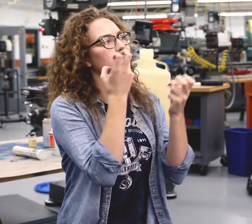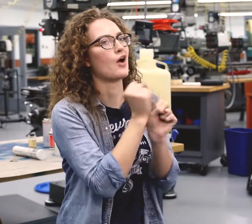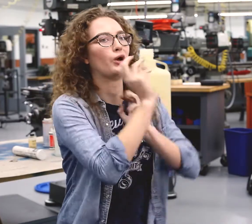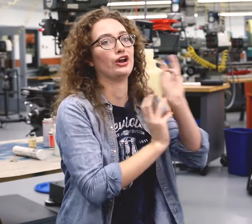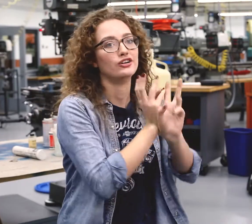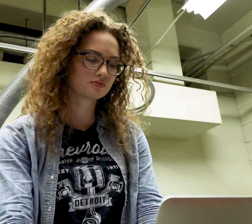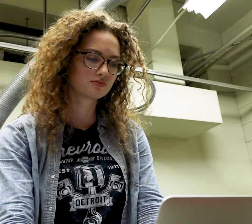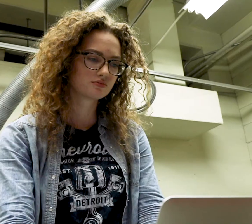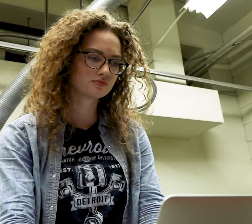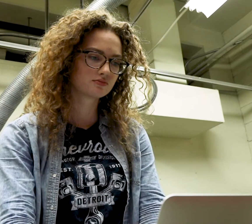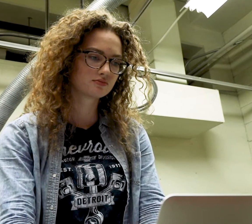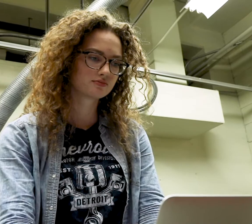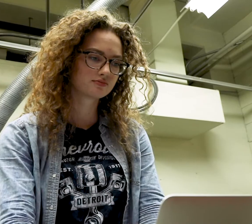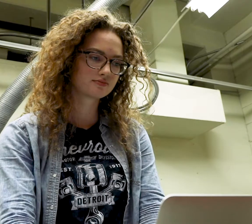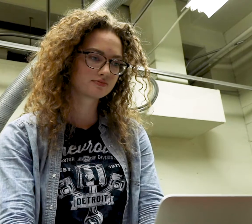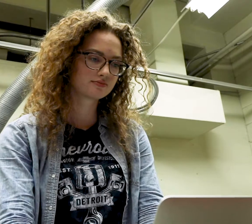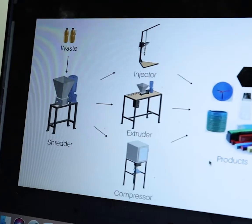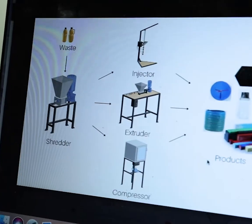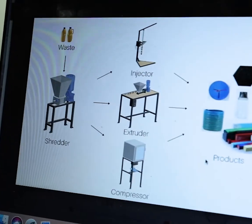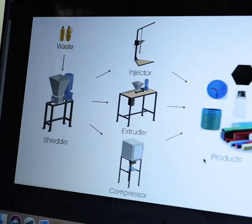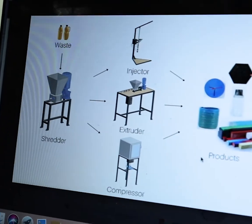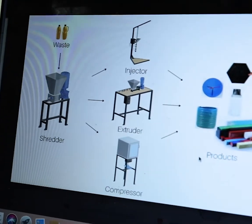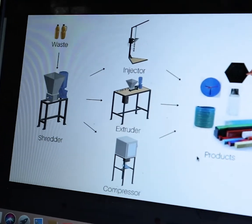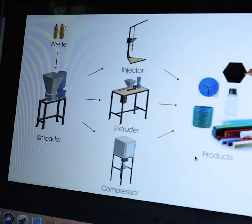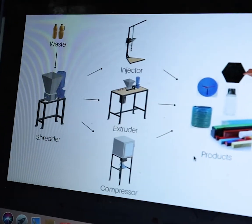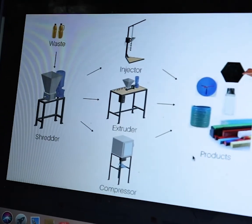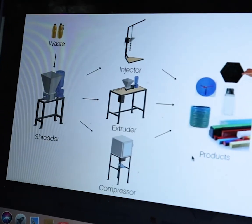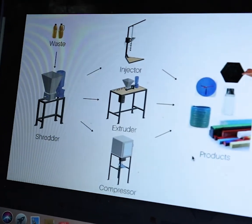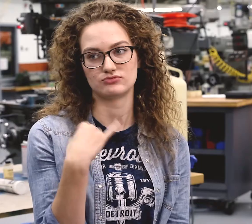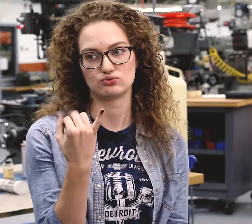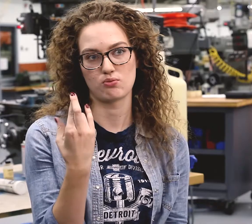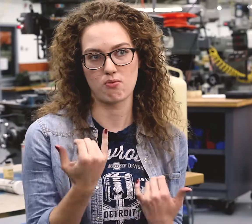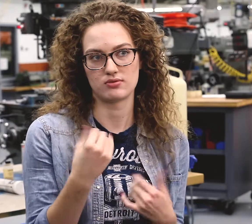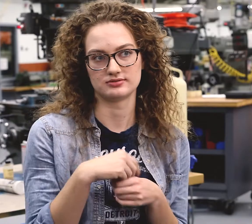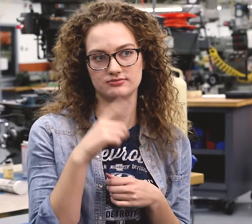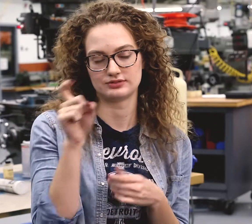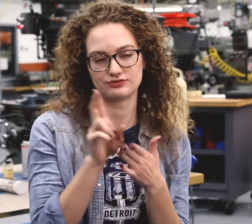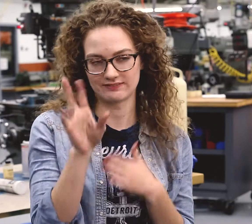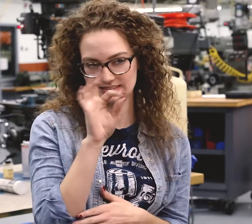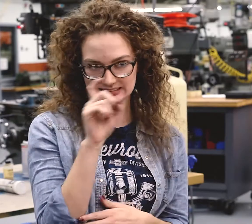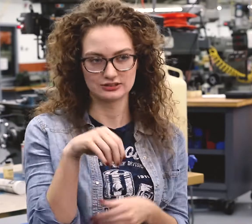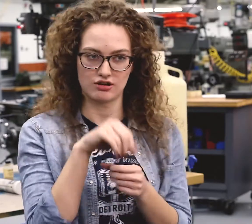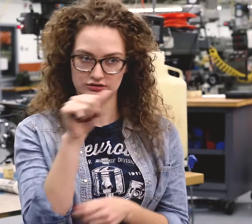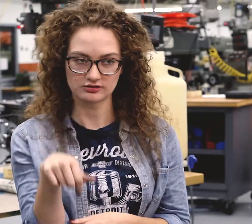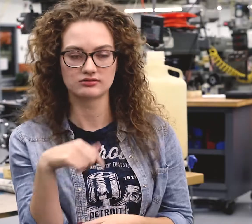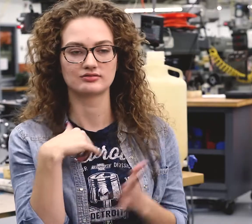remember. I thought that through environmental engineering I could save the world. I am currently a junior at the University of Texas in Austin.